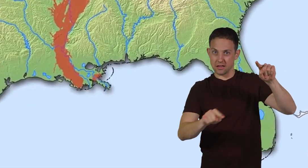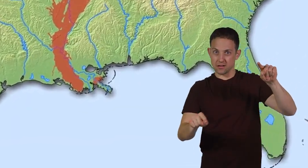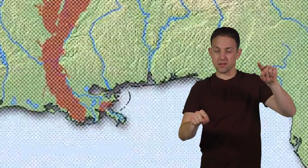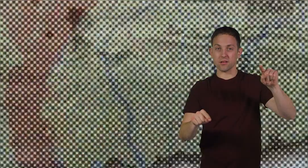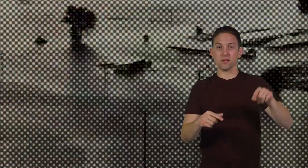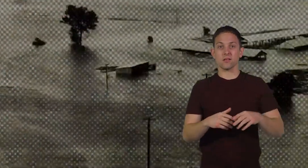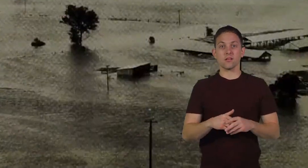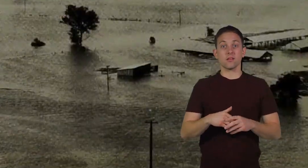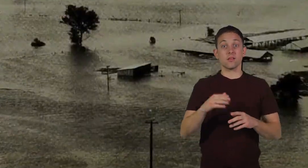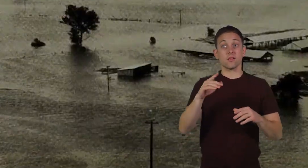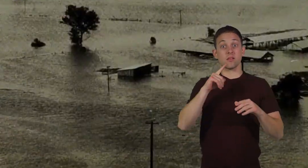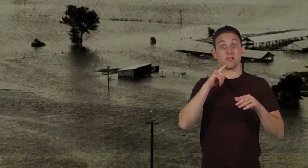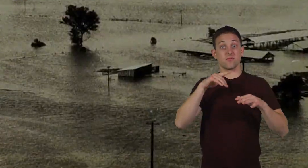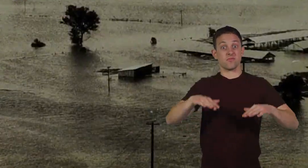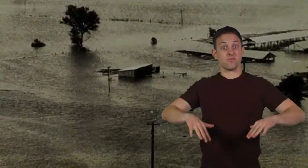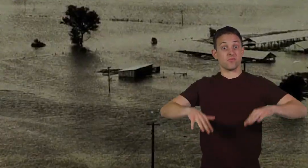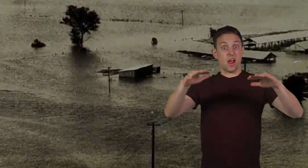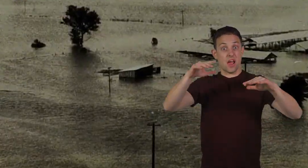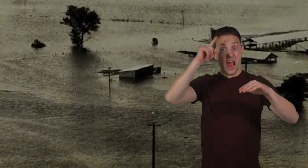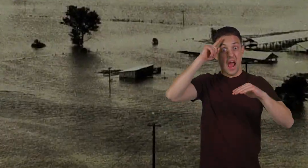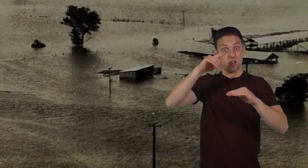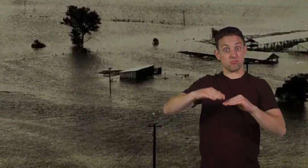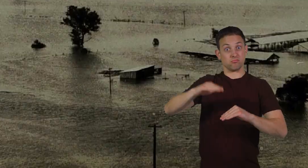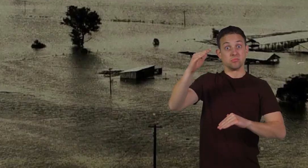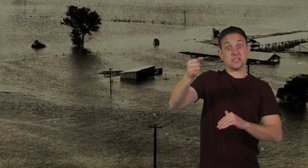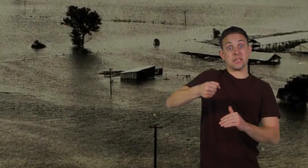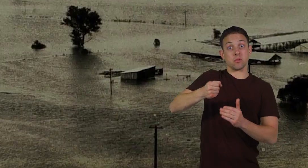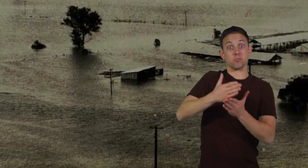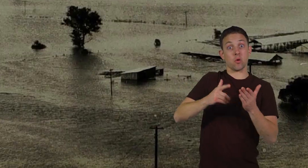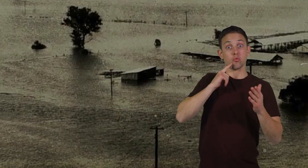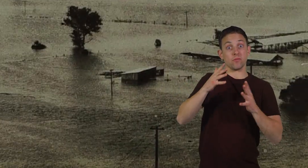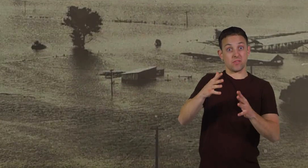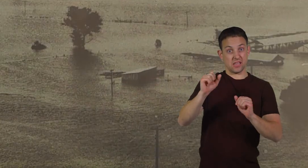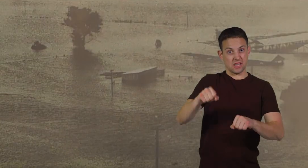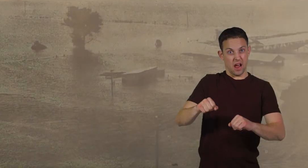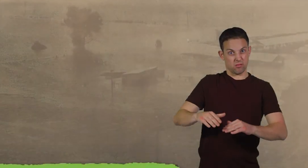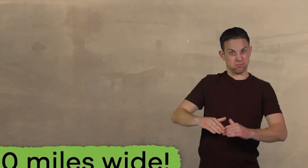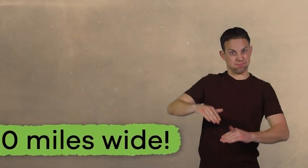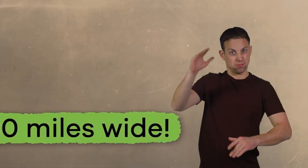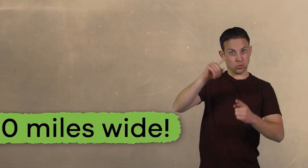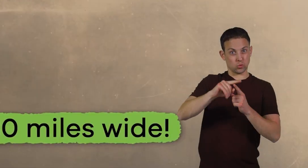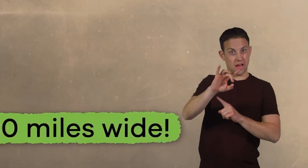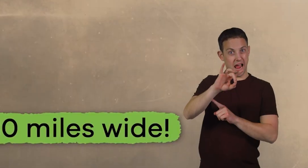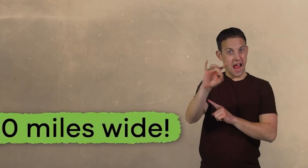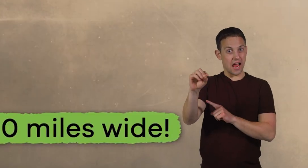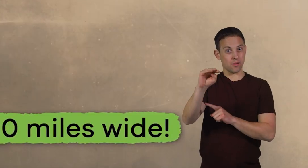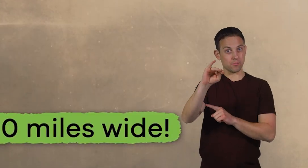At the height of the flood, the southern part of the river swelled to be 80 miles wide.